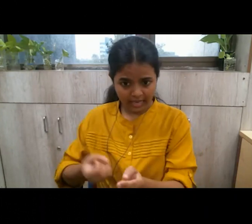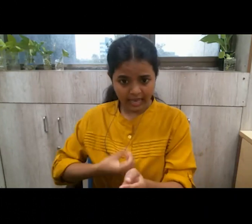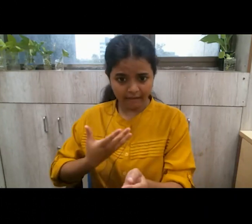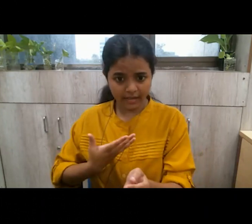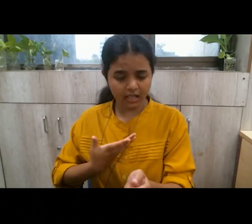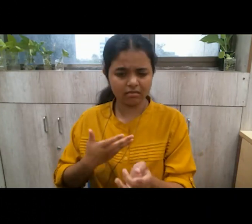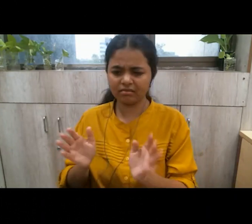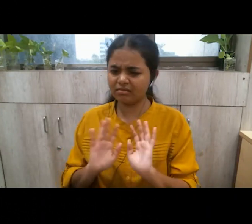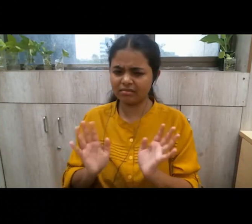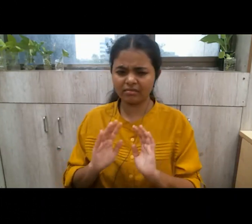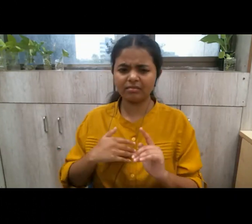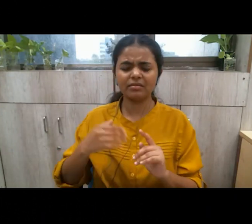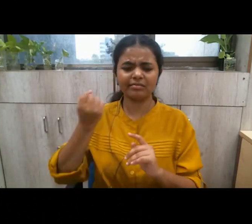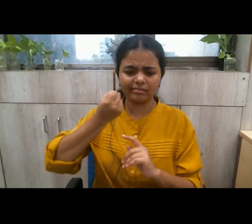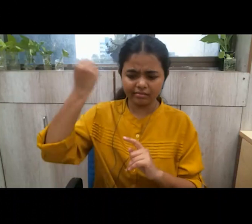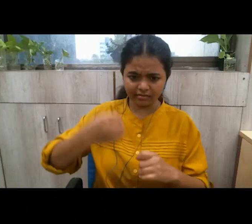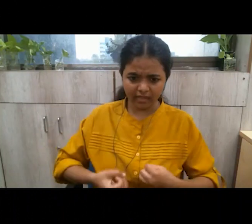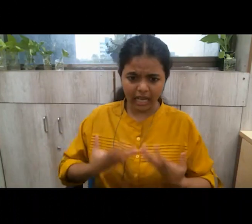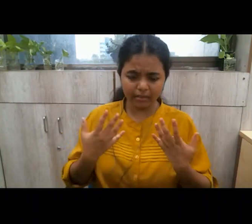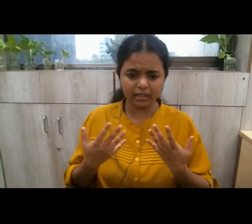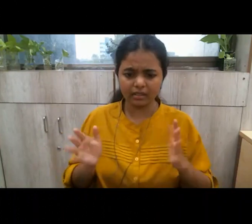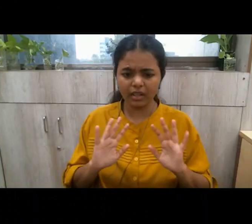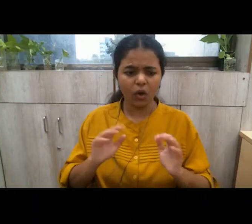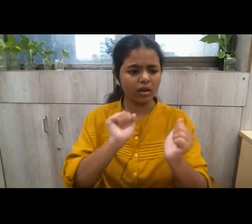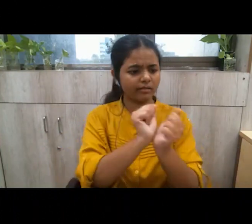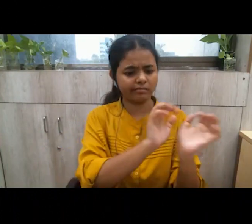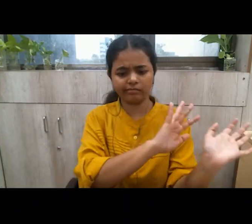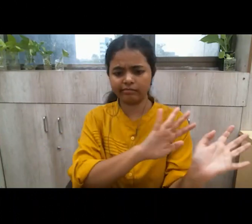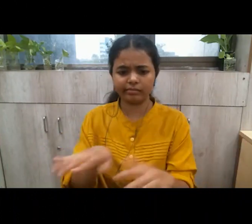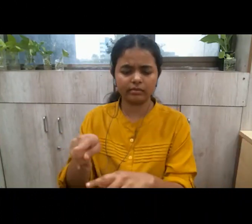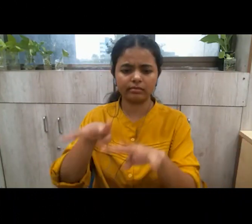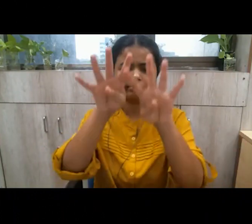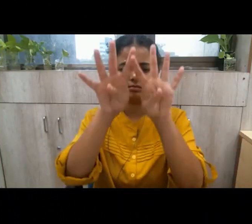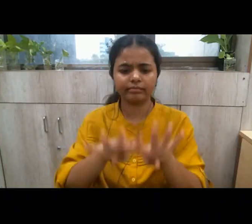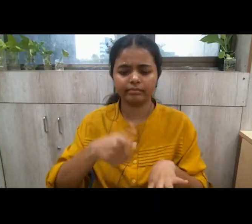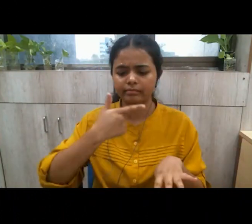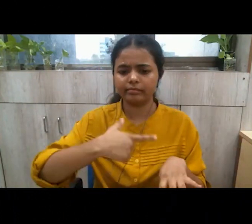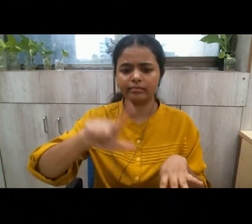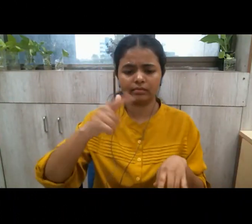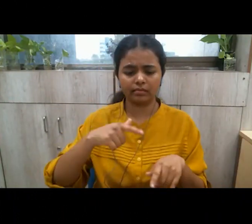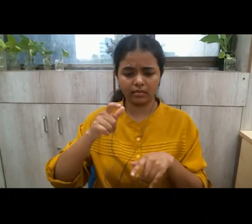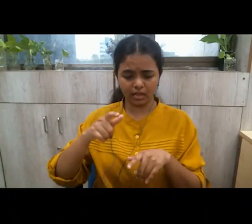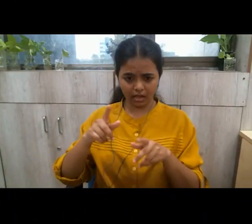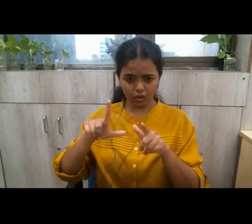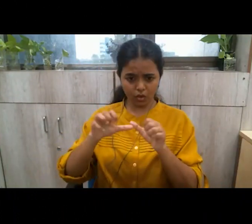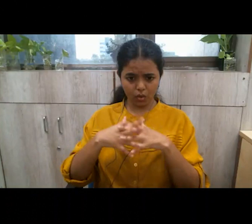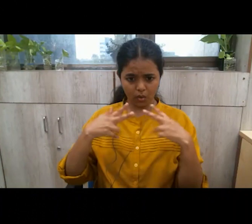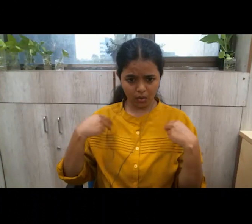it is not that we derive pleasure from hanging people or jailing them keeping them in prison for life